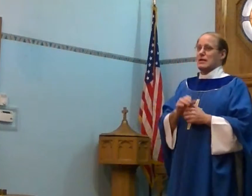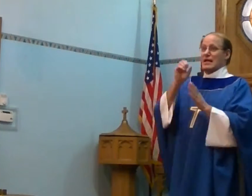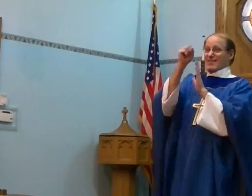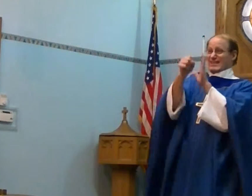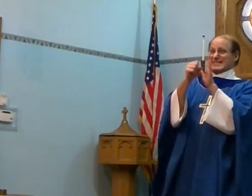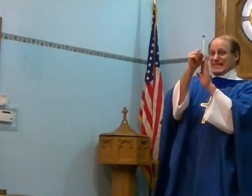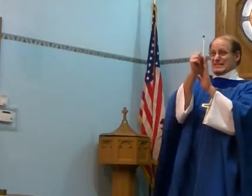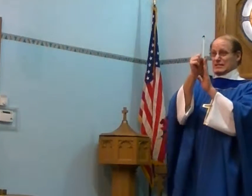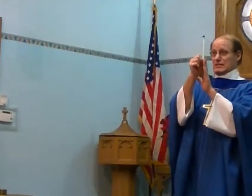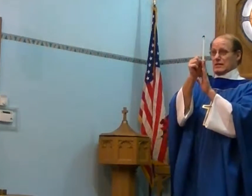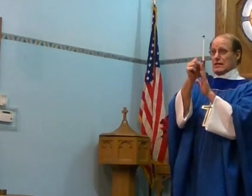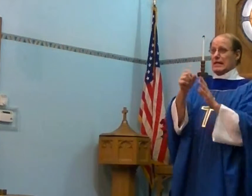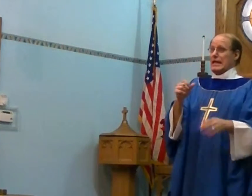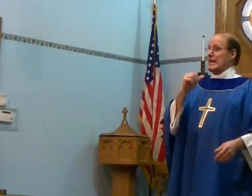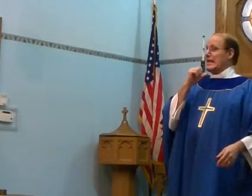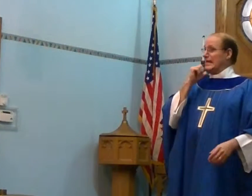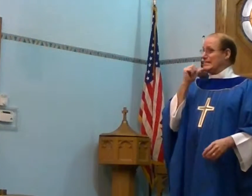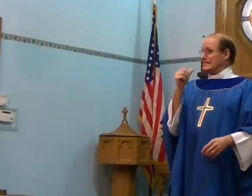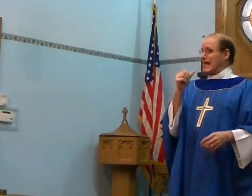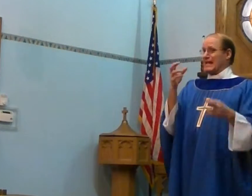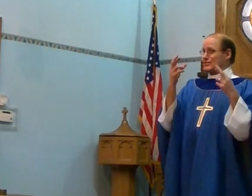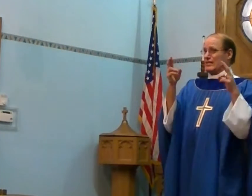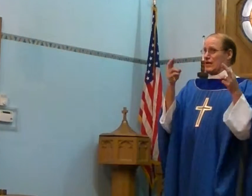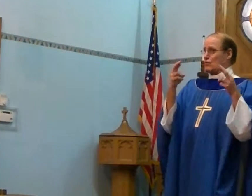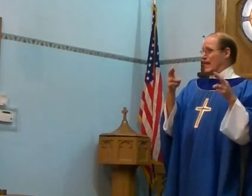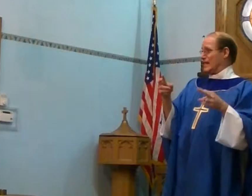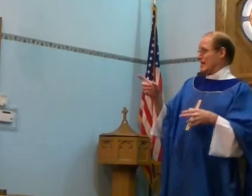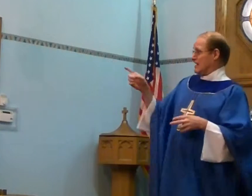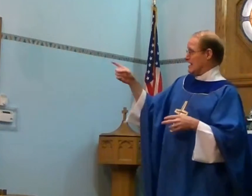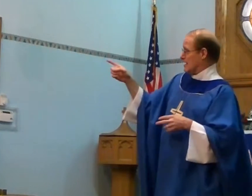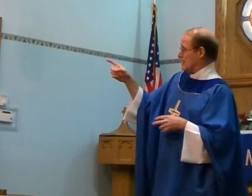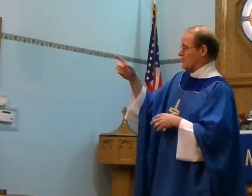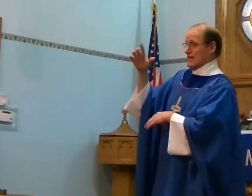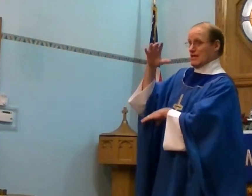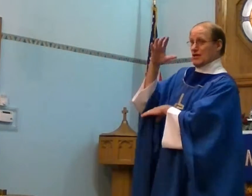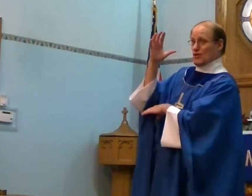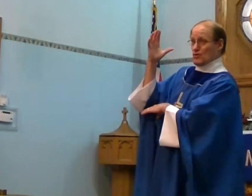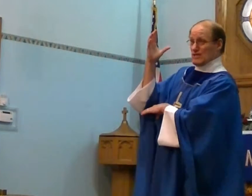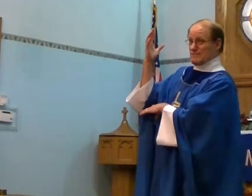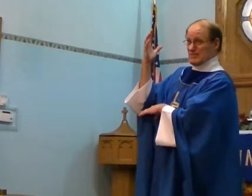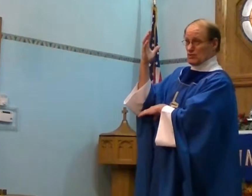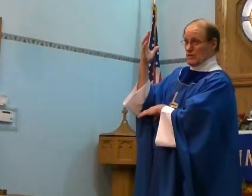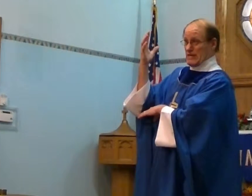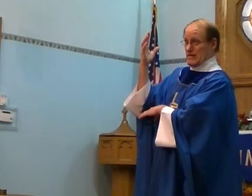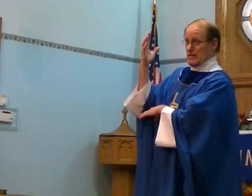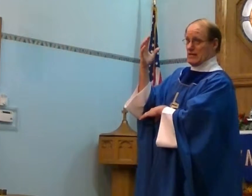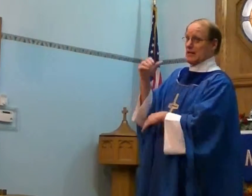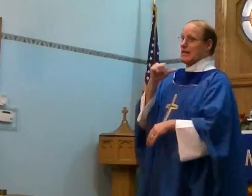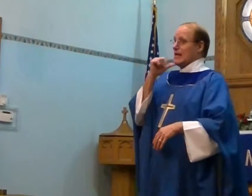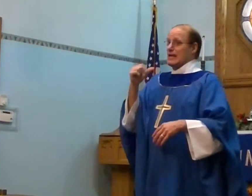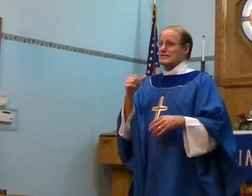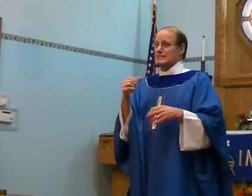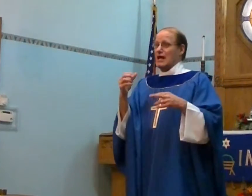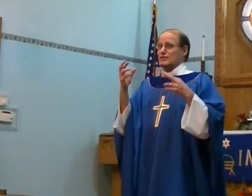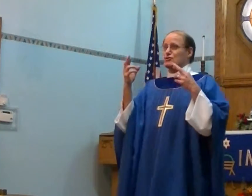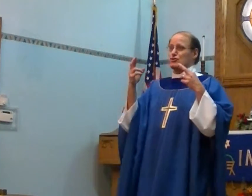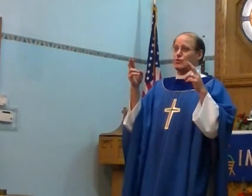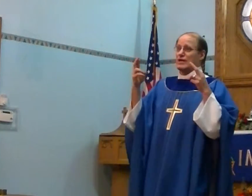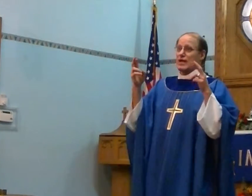the season, is not to get ready the Christmas tree. It's not to get